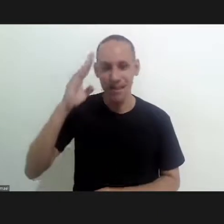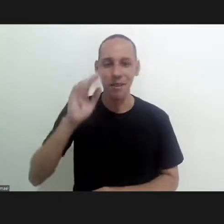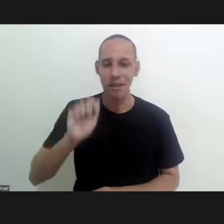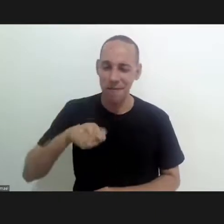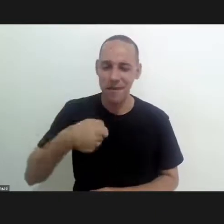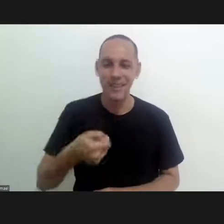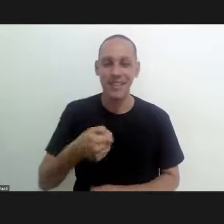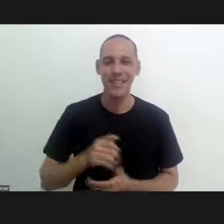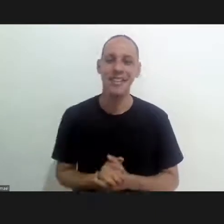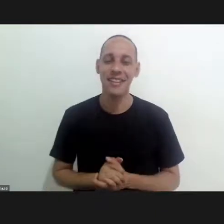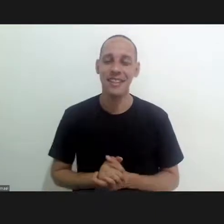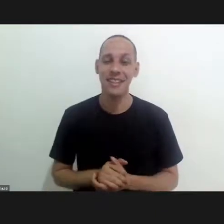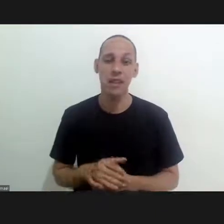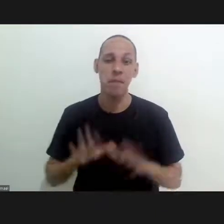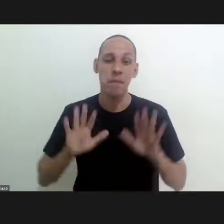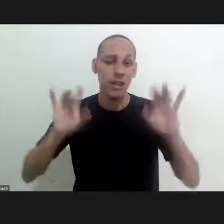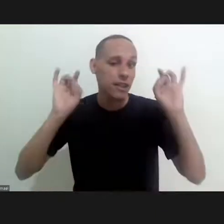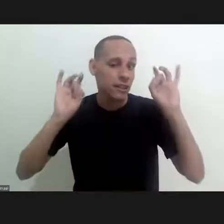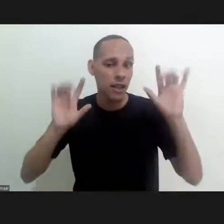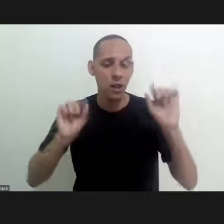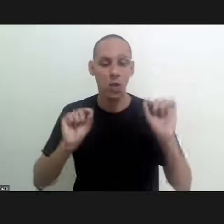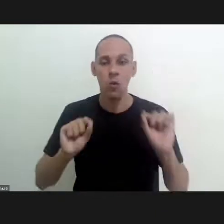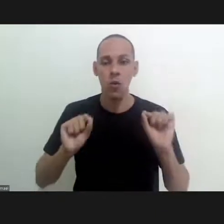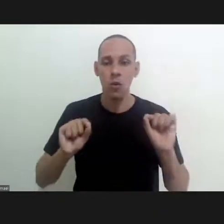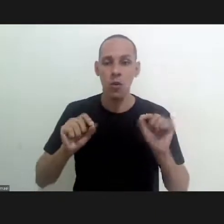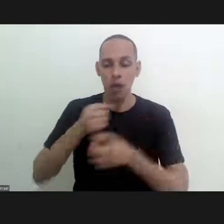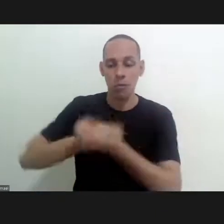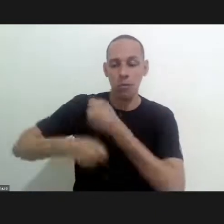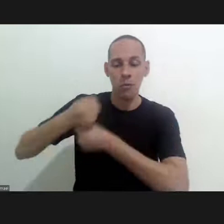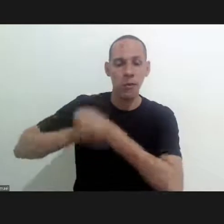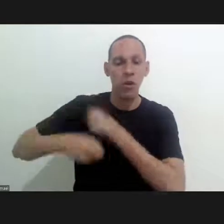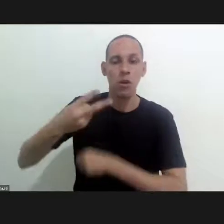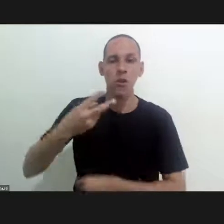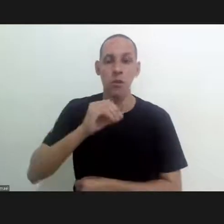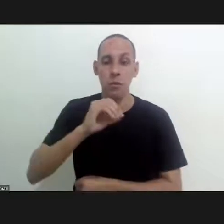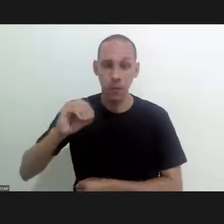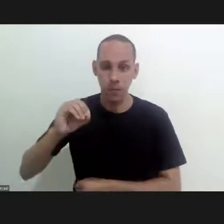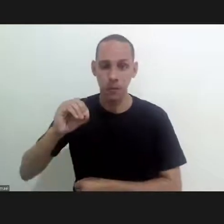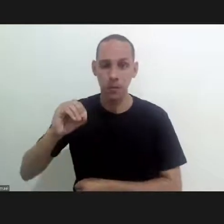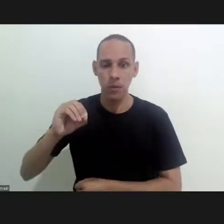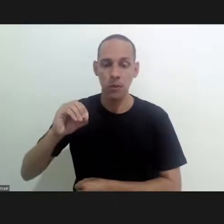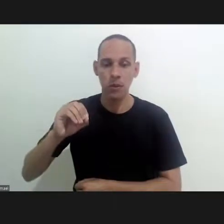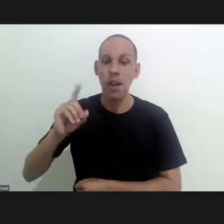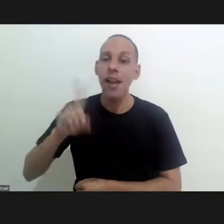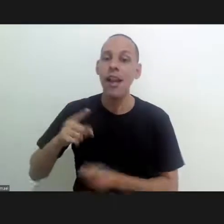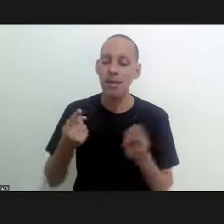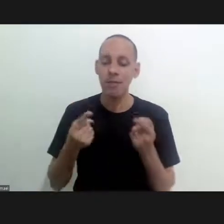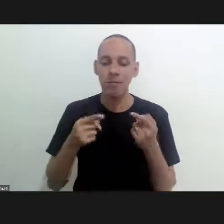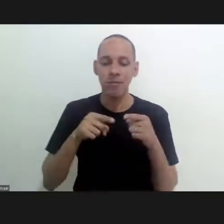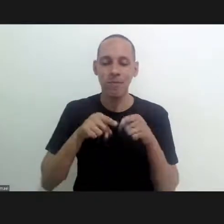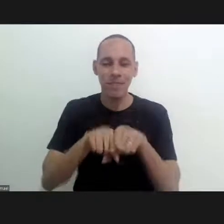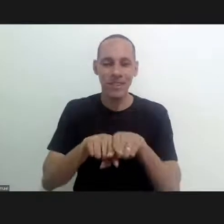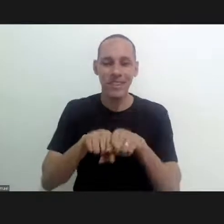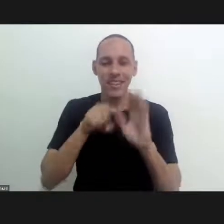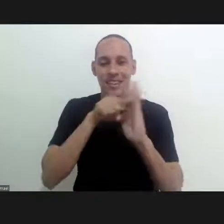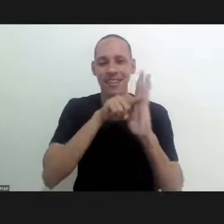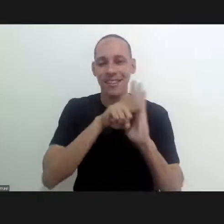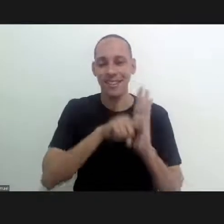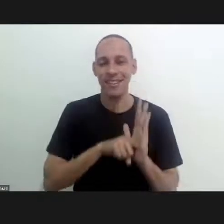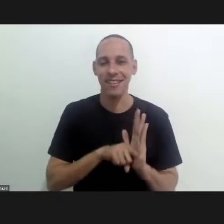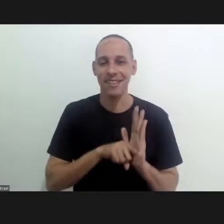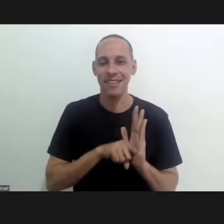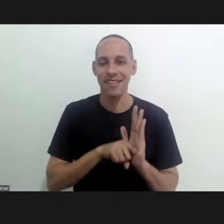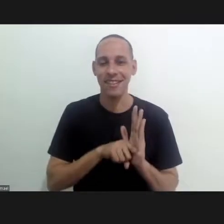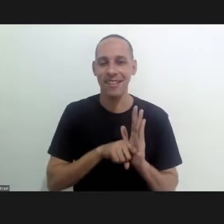I would like to highlight that in year 2000 it was exactly in the year 2000 where this partnership